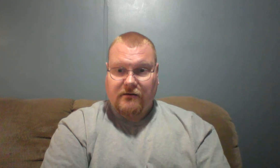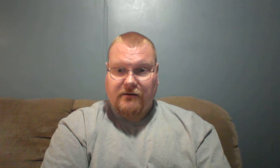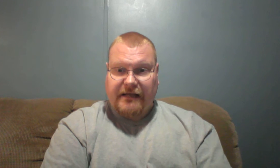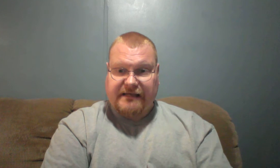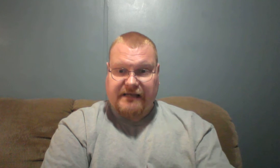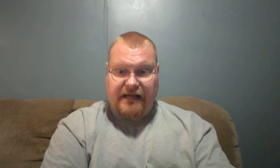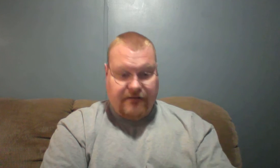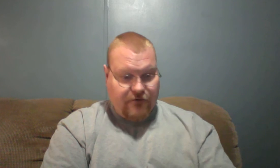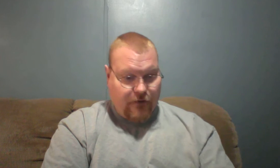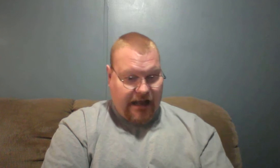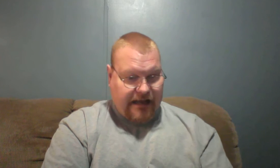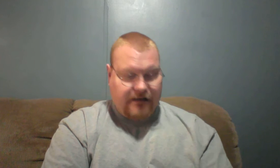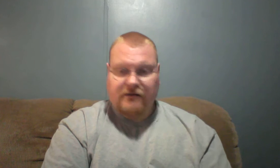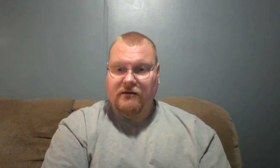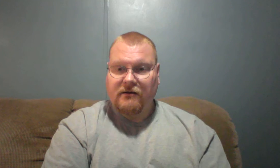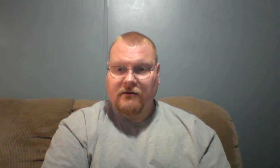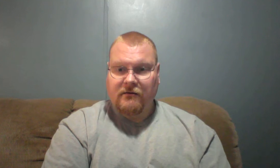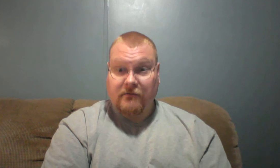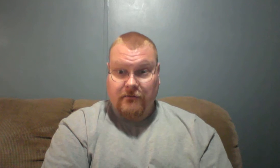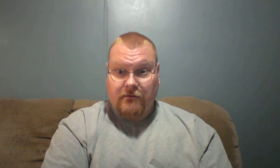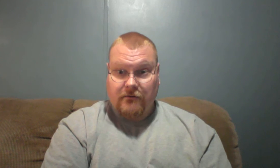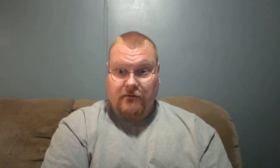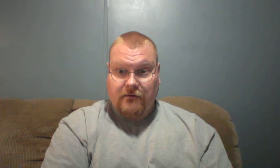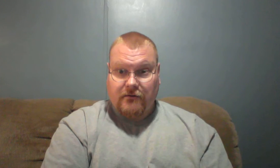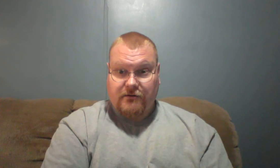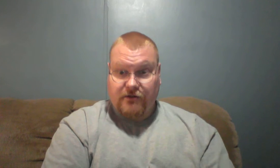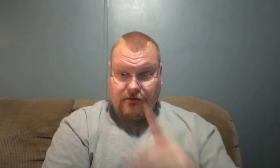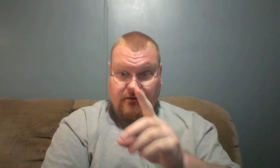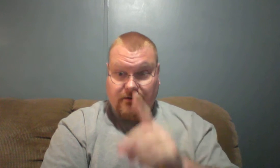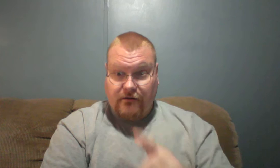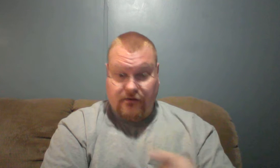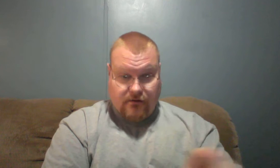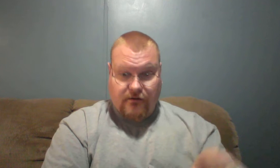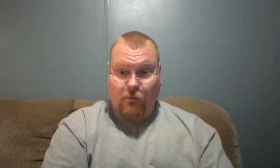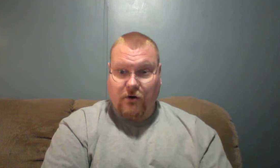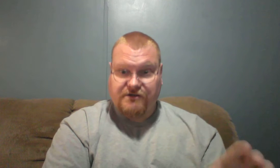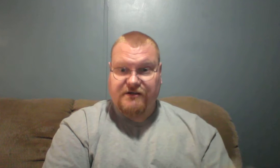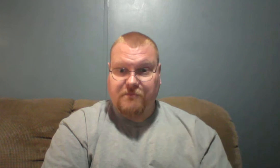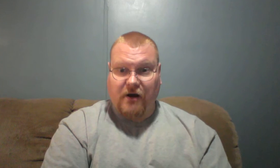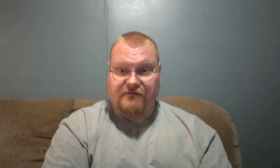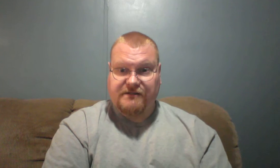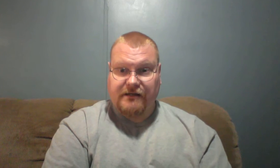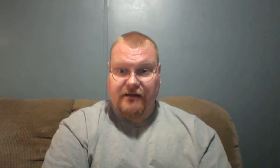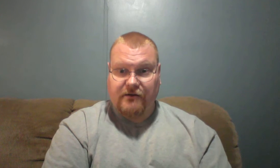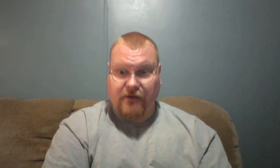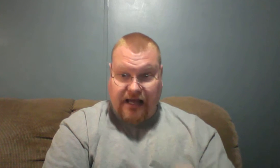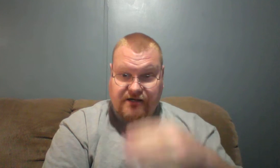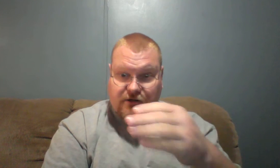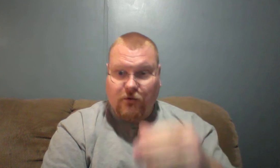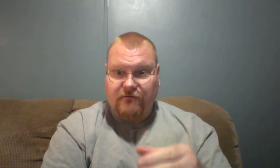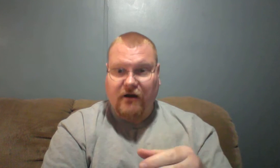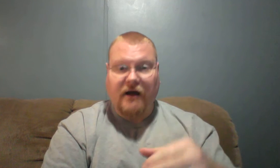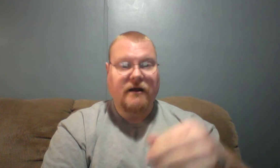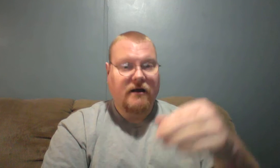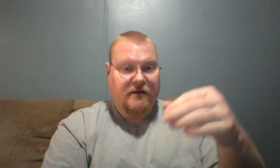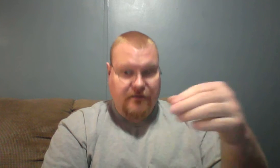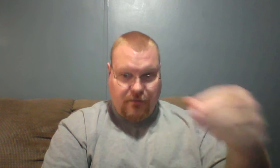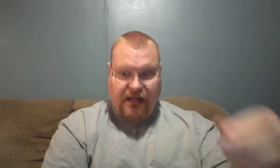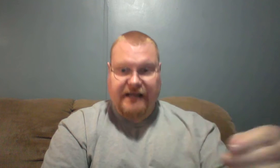It said, if you add to the words of this prophecy, you add to the word of God, the plagues